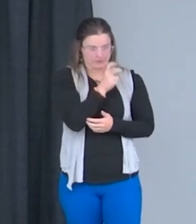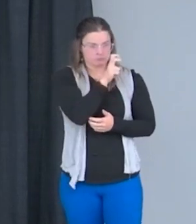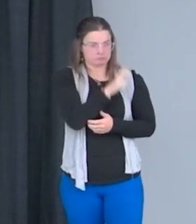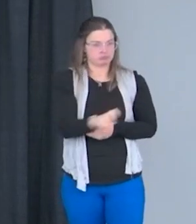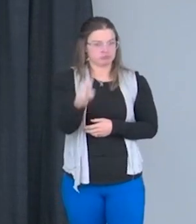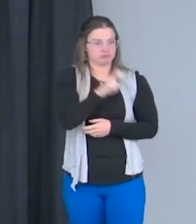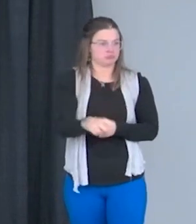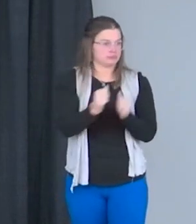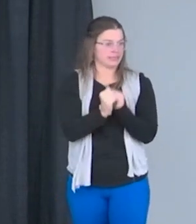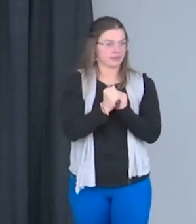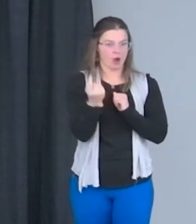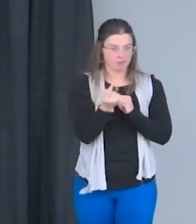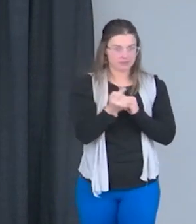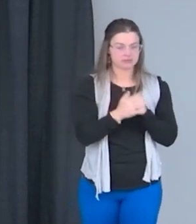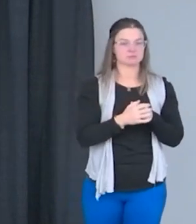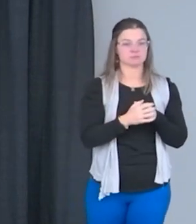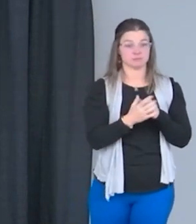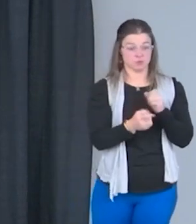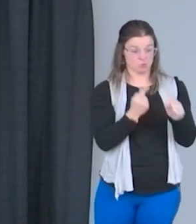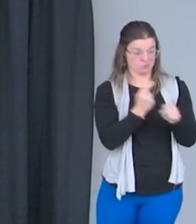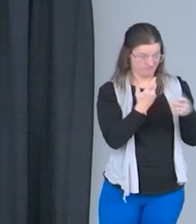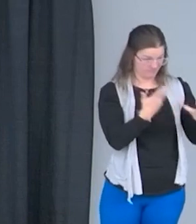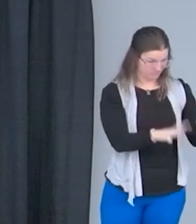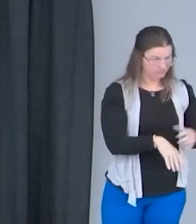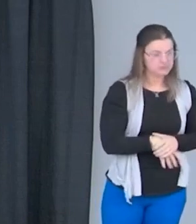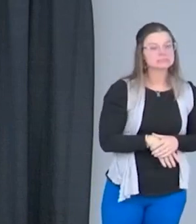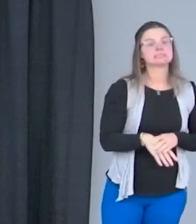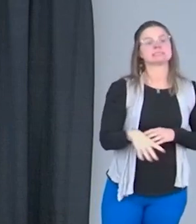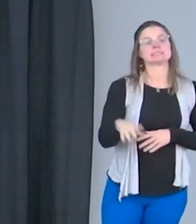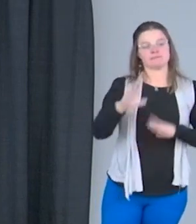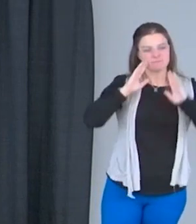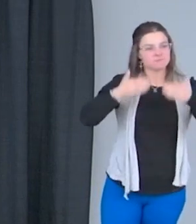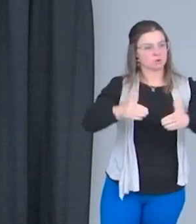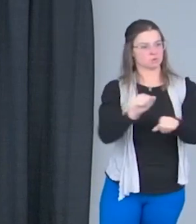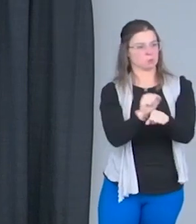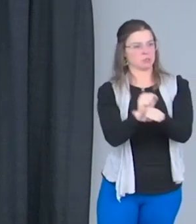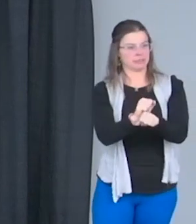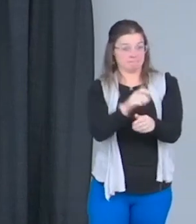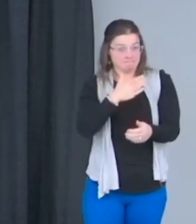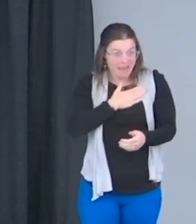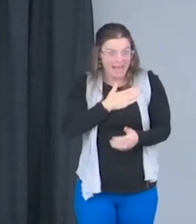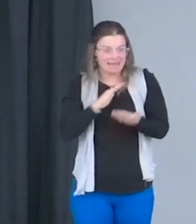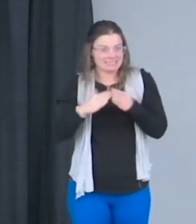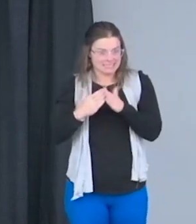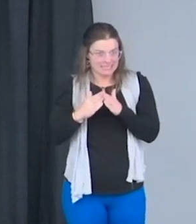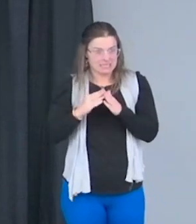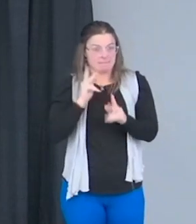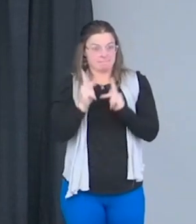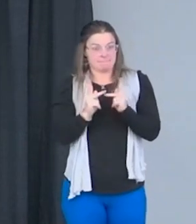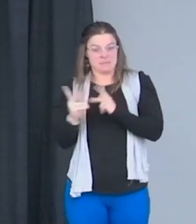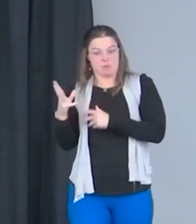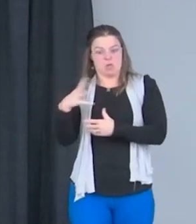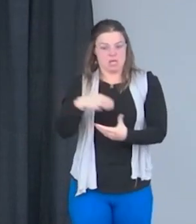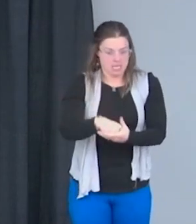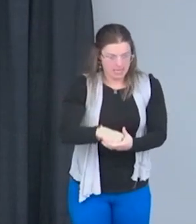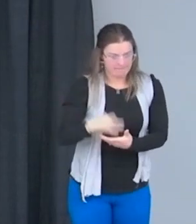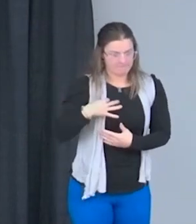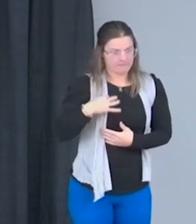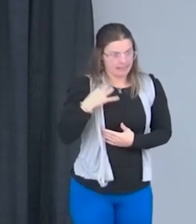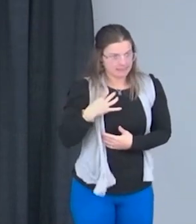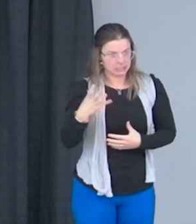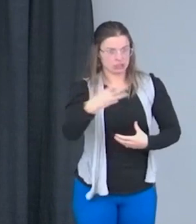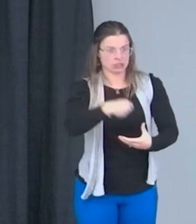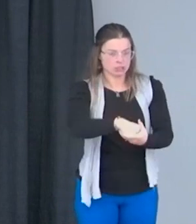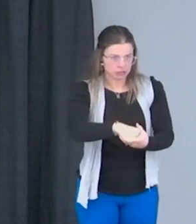After that, I started doing more work in my city where they come and volunteer and participate and help out